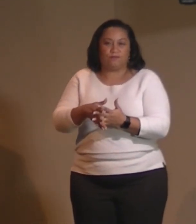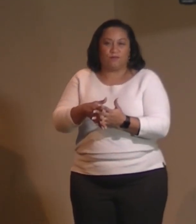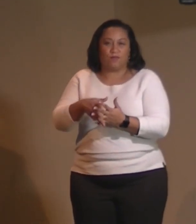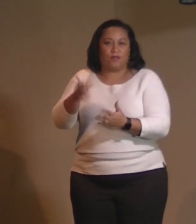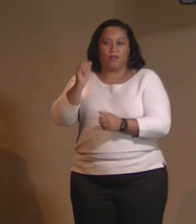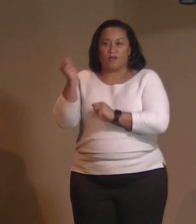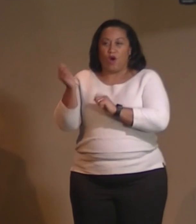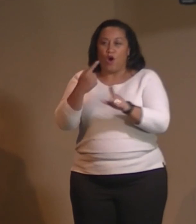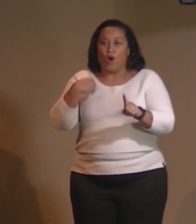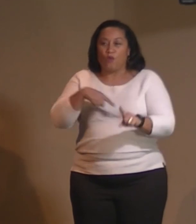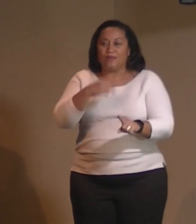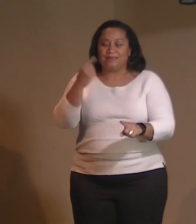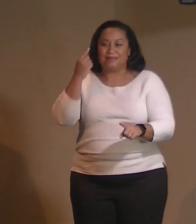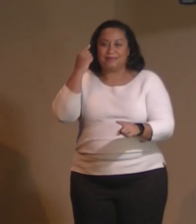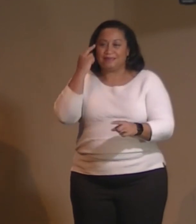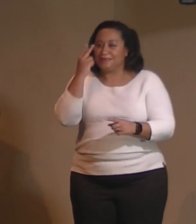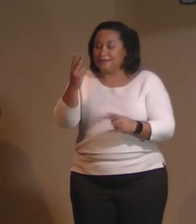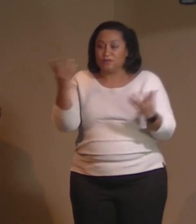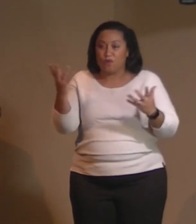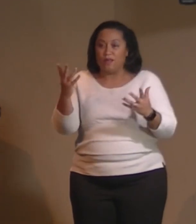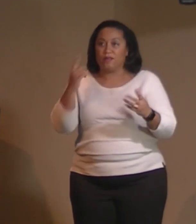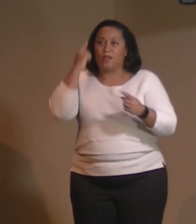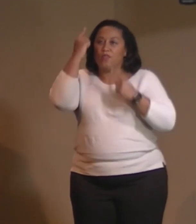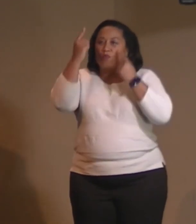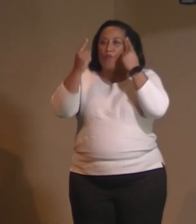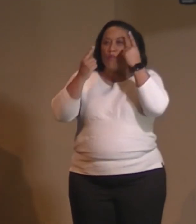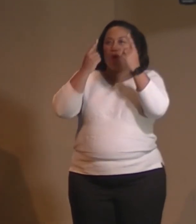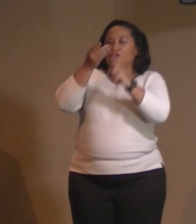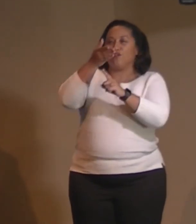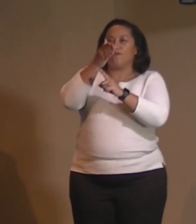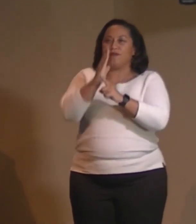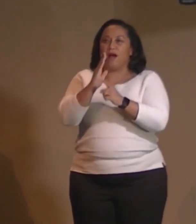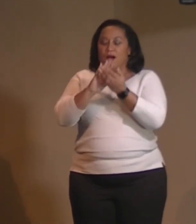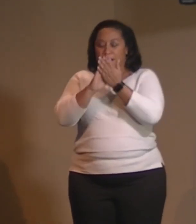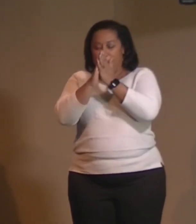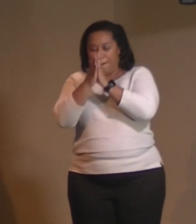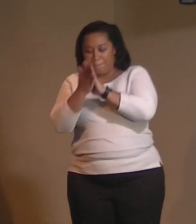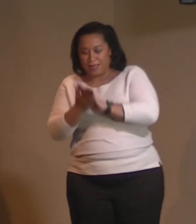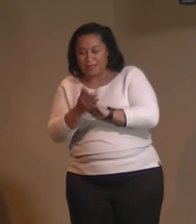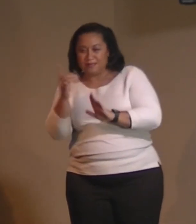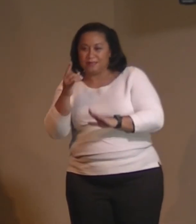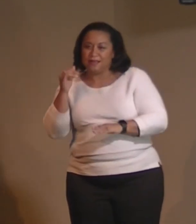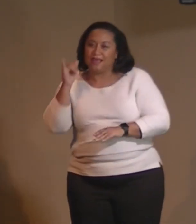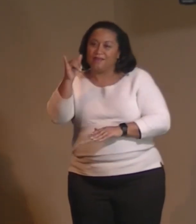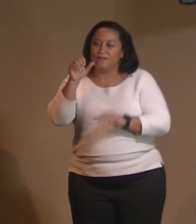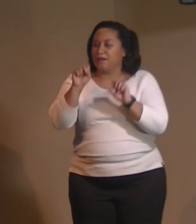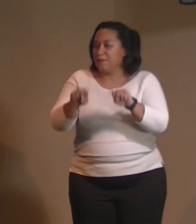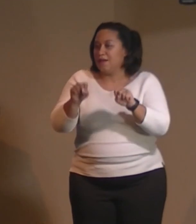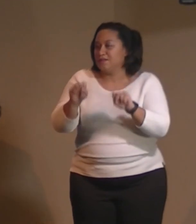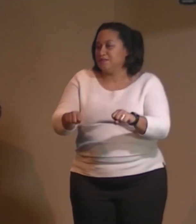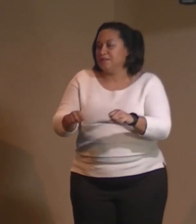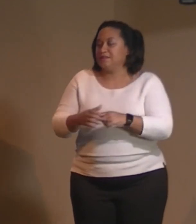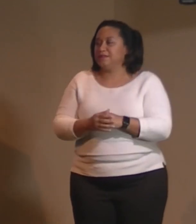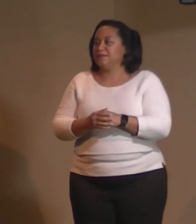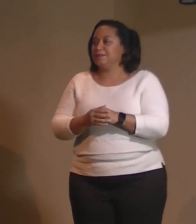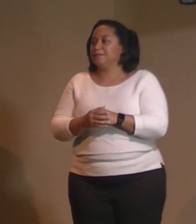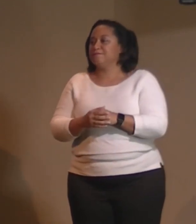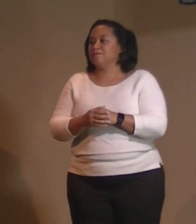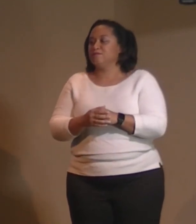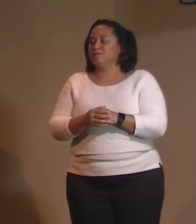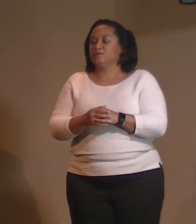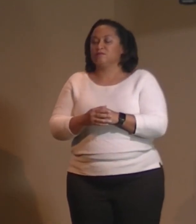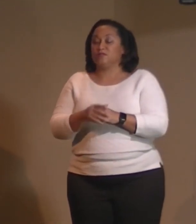wonder of God, the wonder of joy, the wonder of peace, the wonder of infinite possibility. So